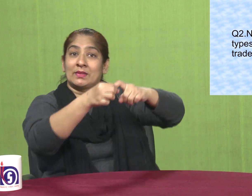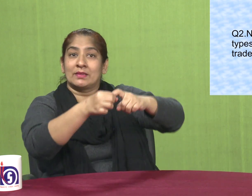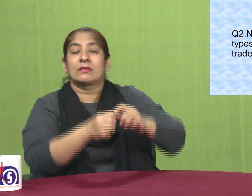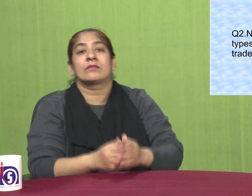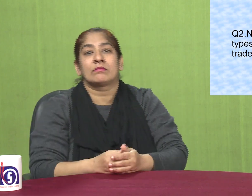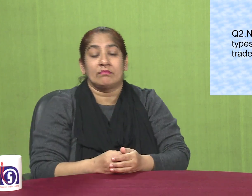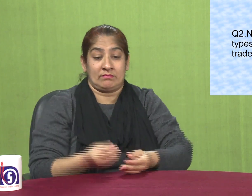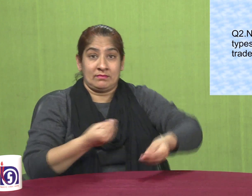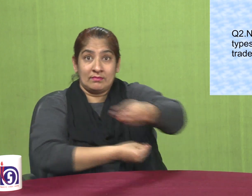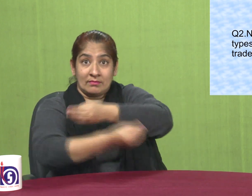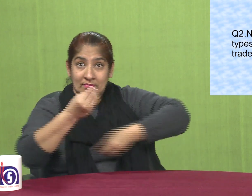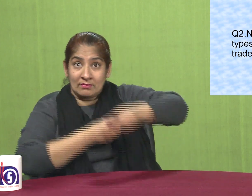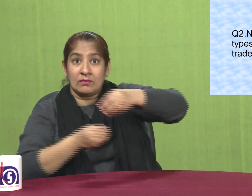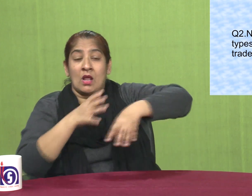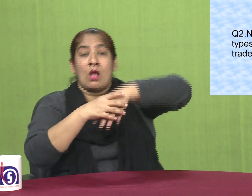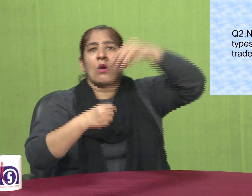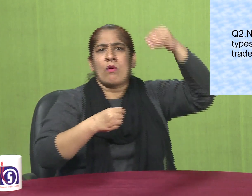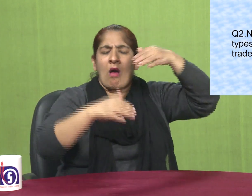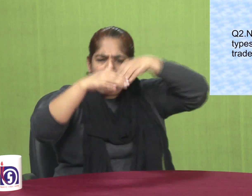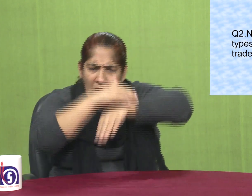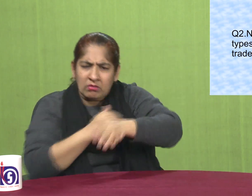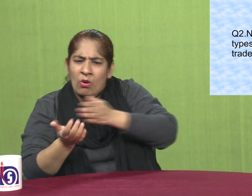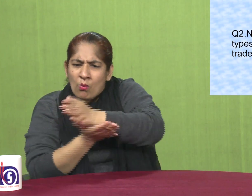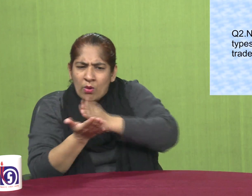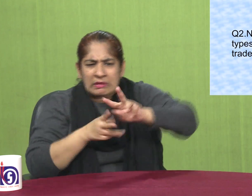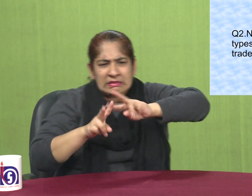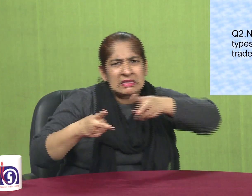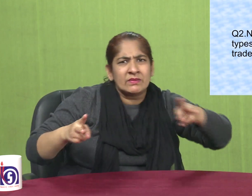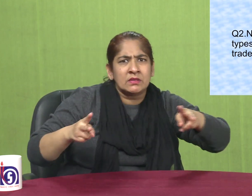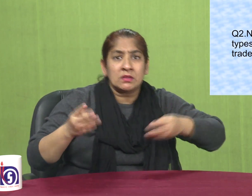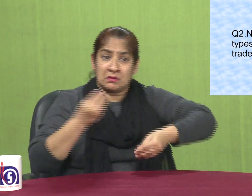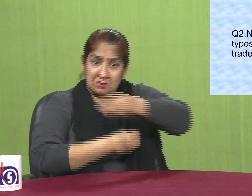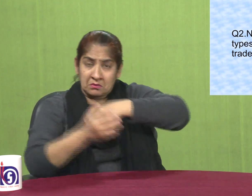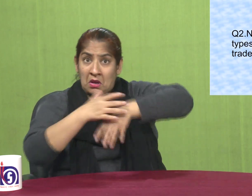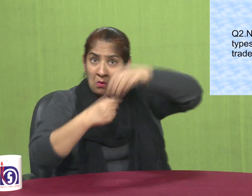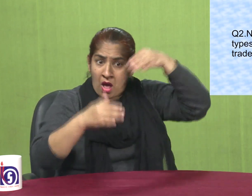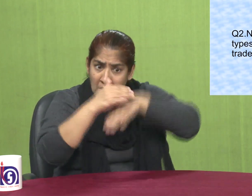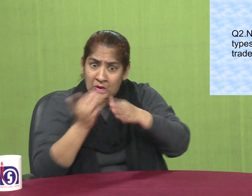name the different types of external trade